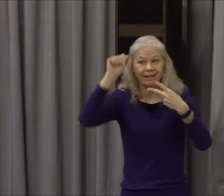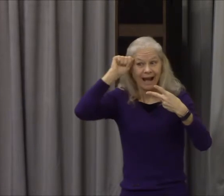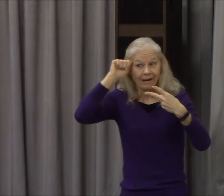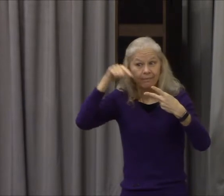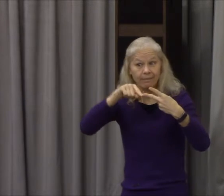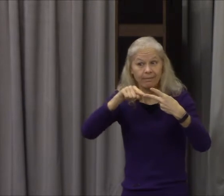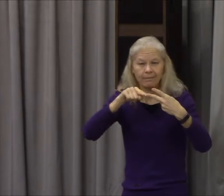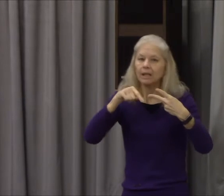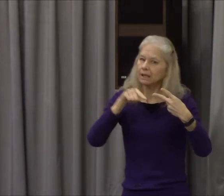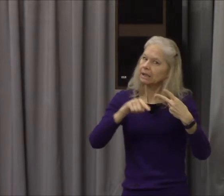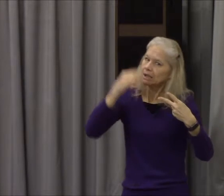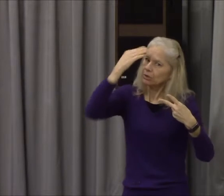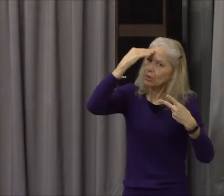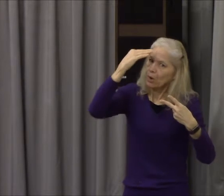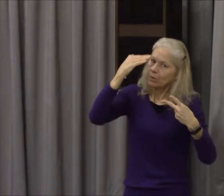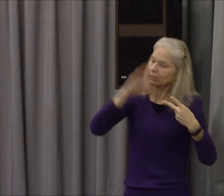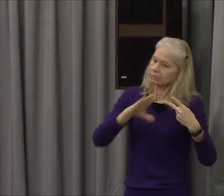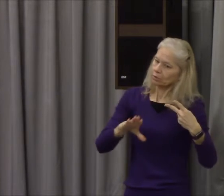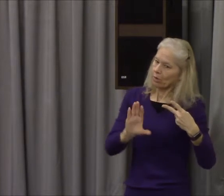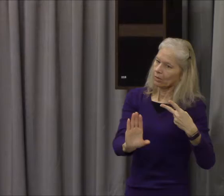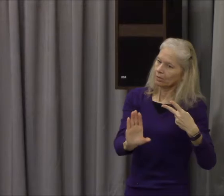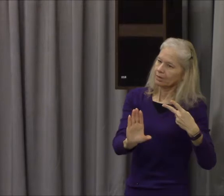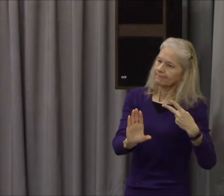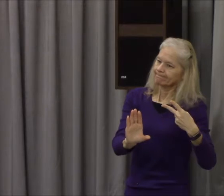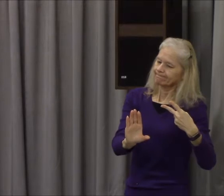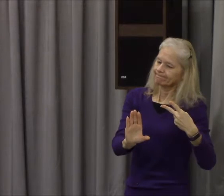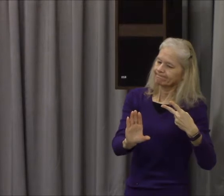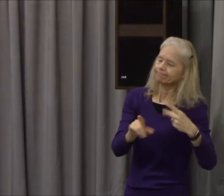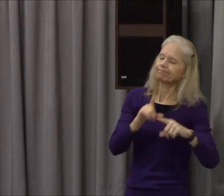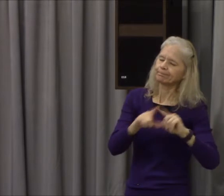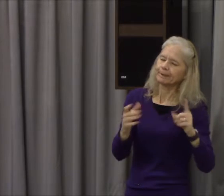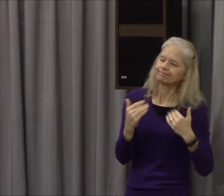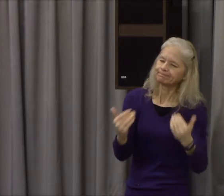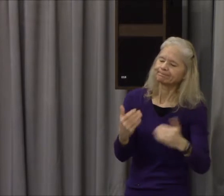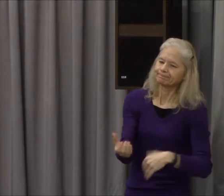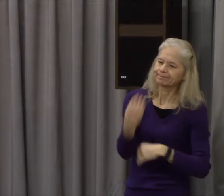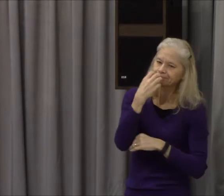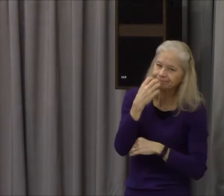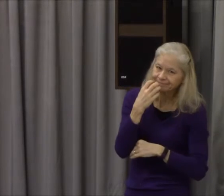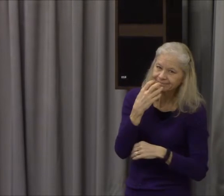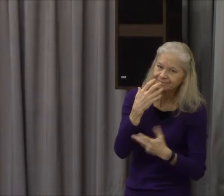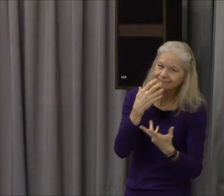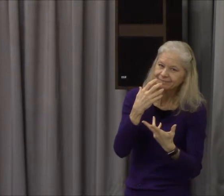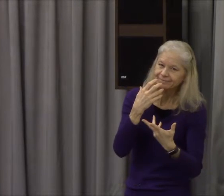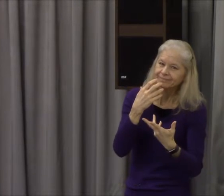and God came to meet with them apparently like he'd done before